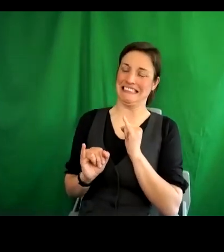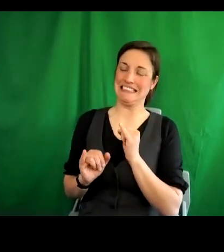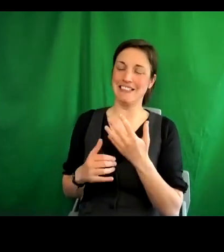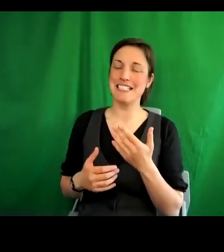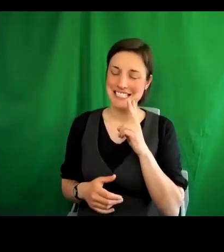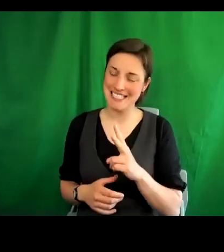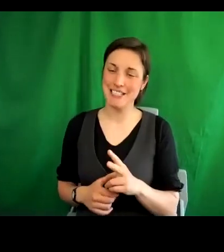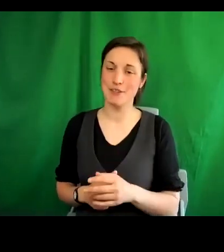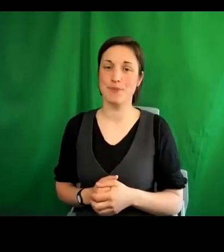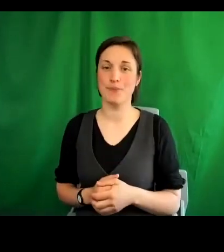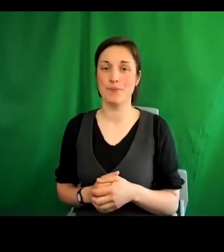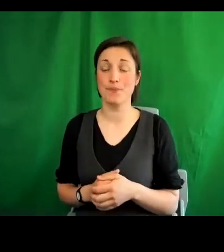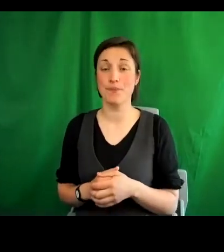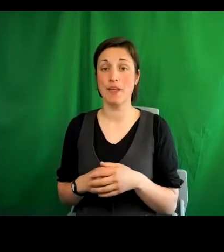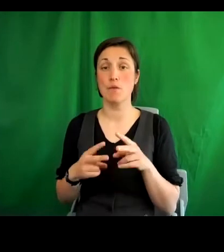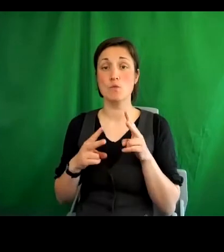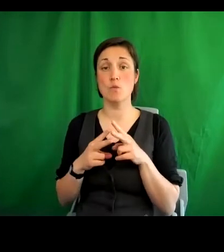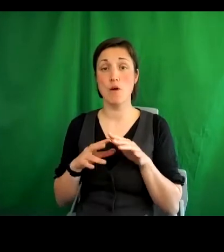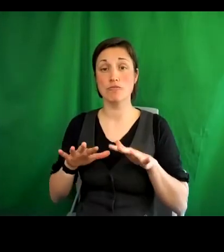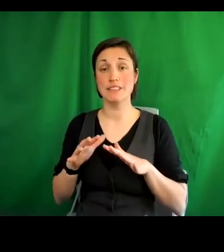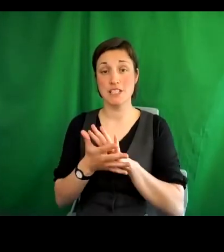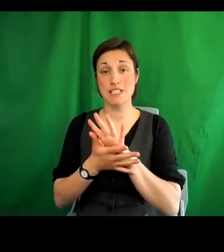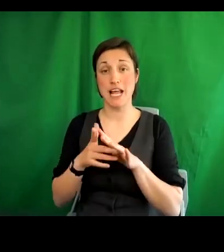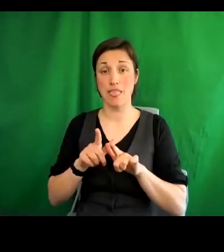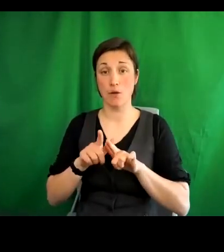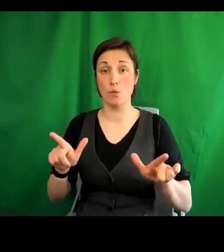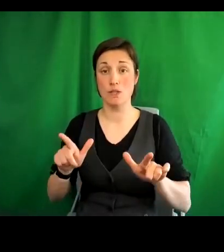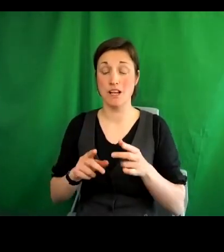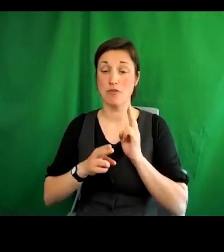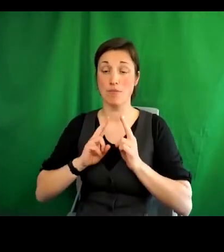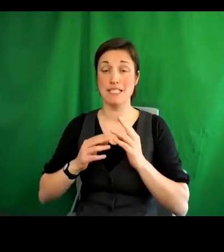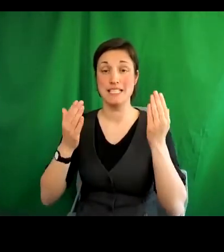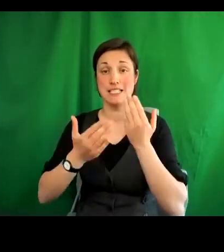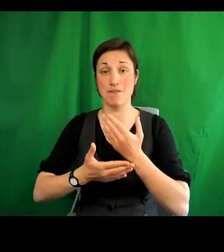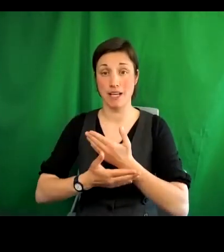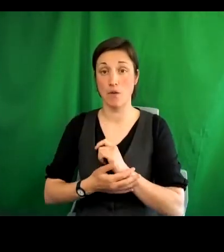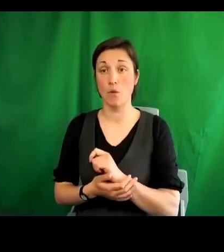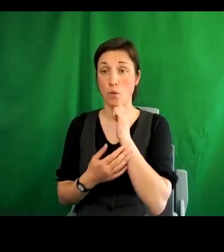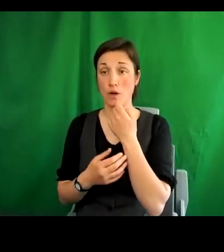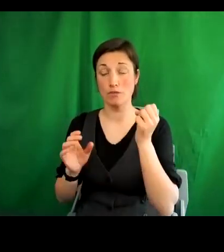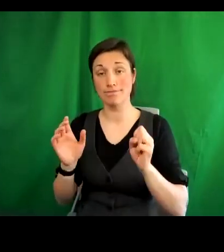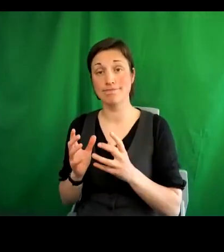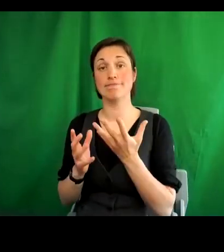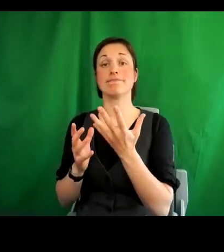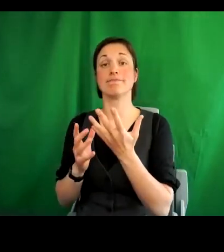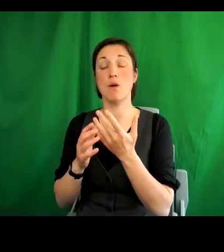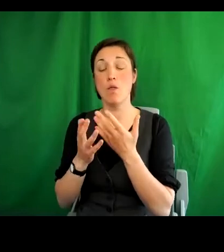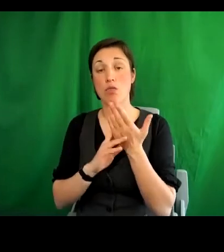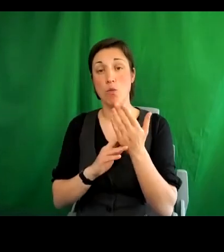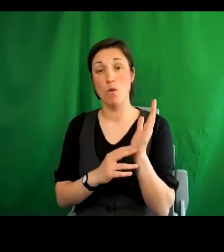We have two British sign language interpreters, Claire and Jenny, who will remain on screen throughout the event.